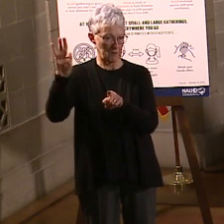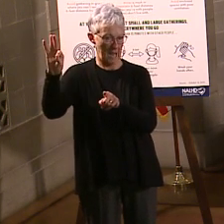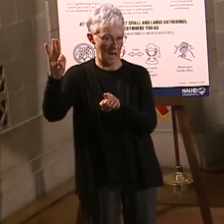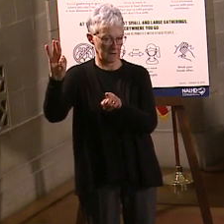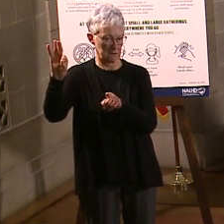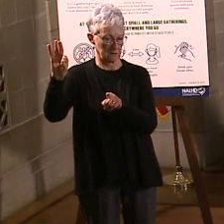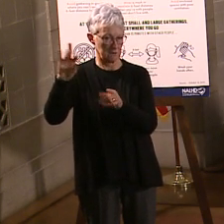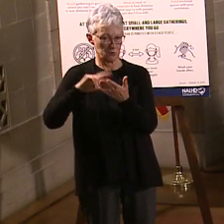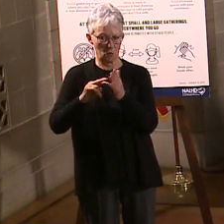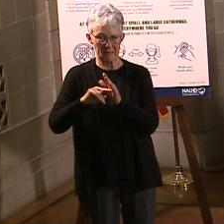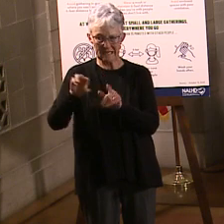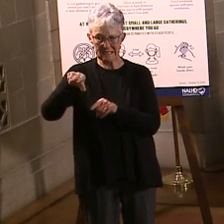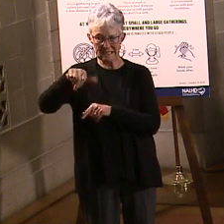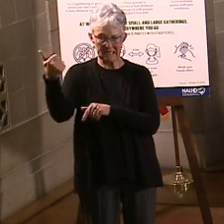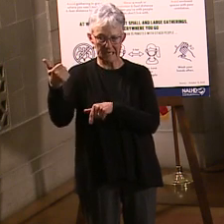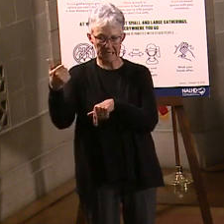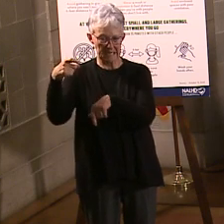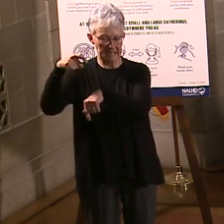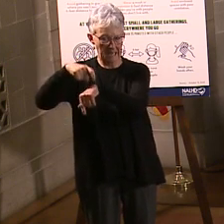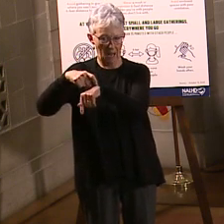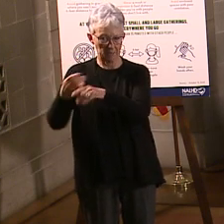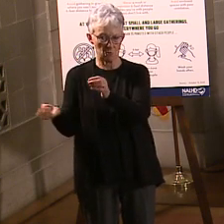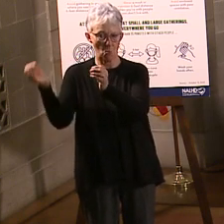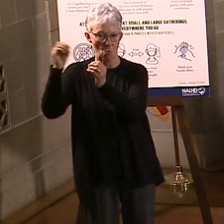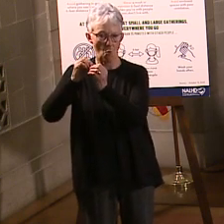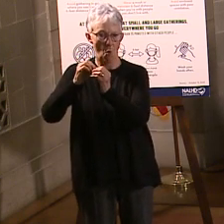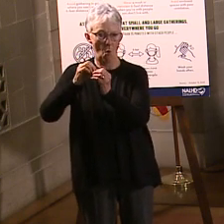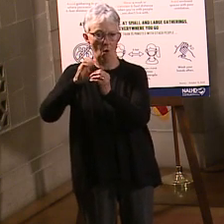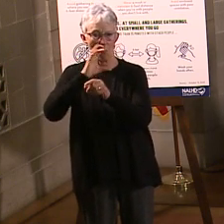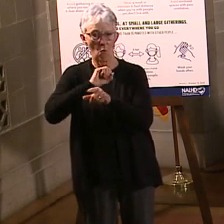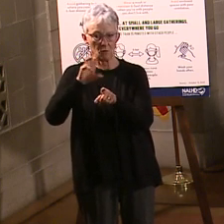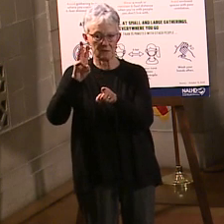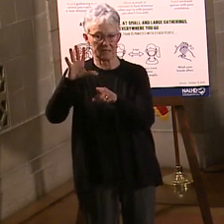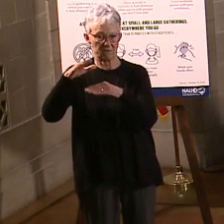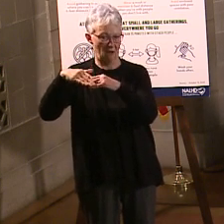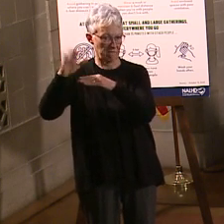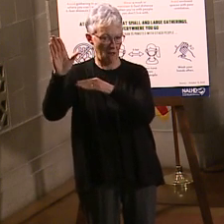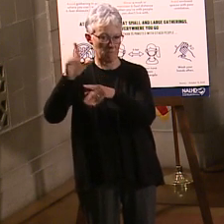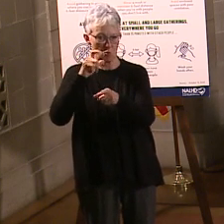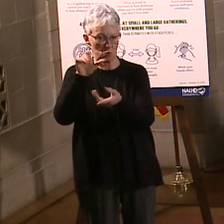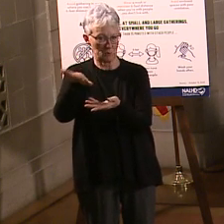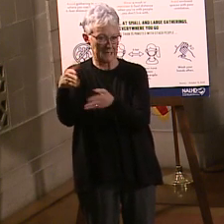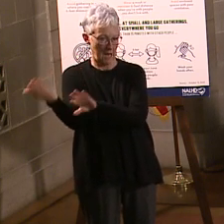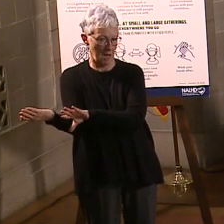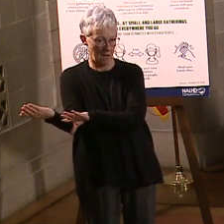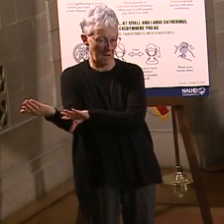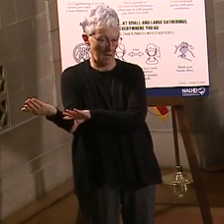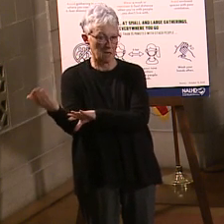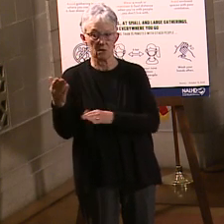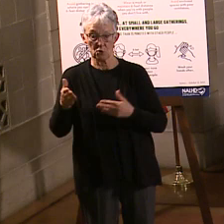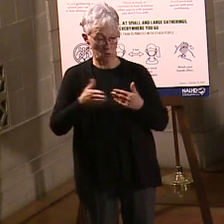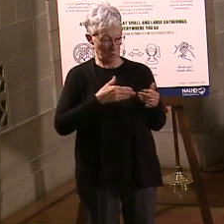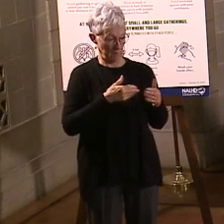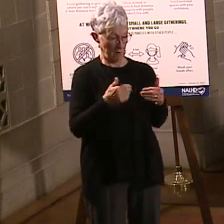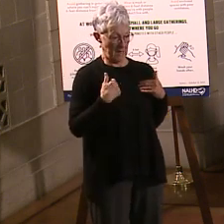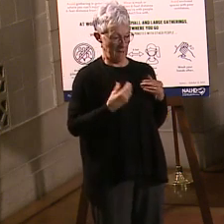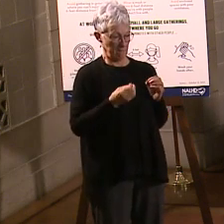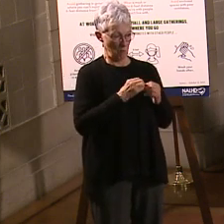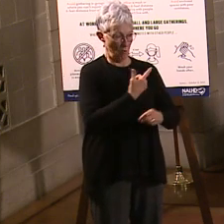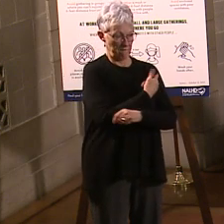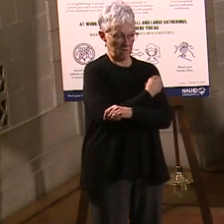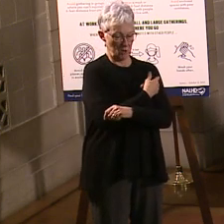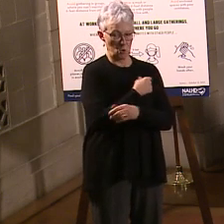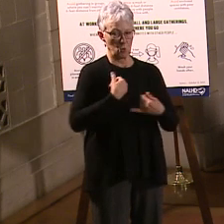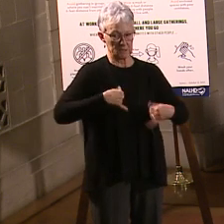times more. That's why we're focusing on those 65 years and older. And so that's why even with more vaccines, we're going to continue to focus on